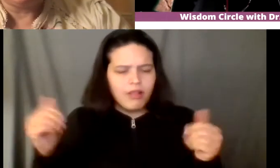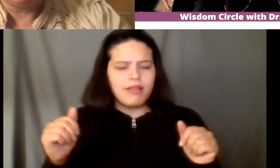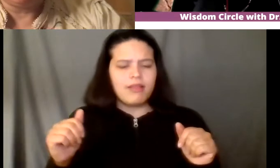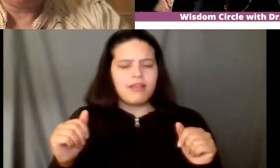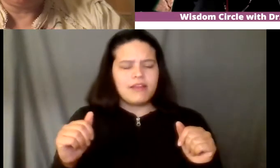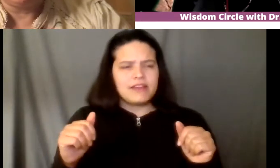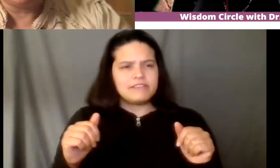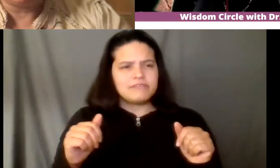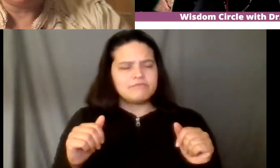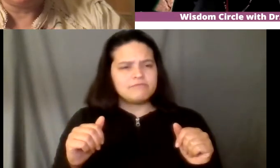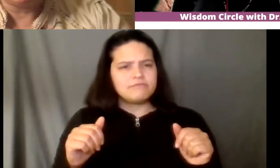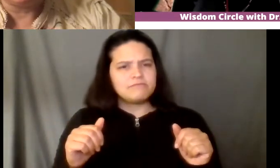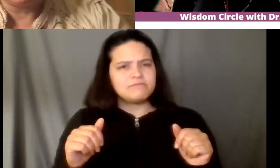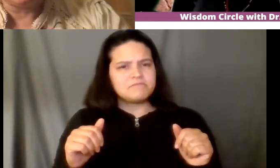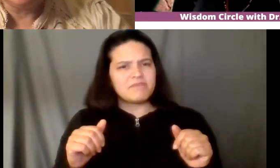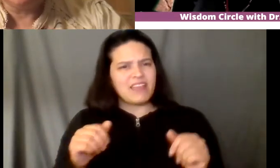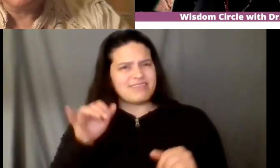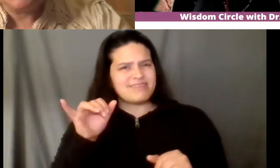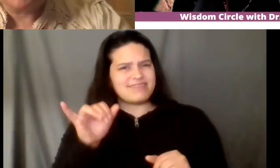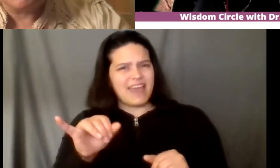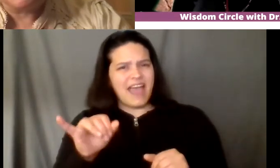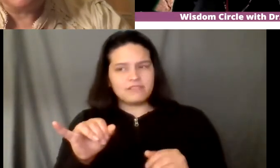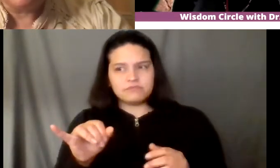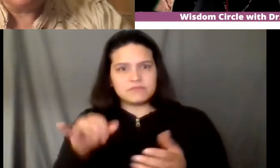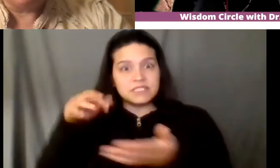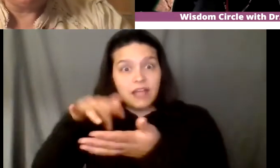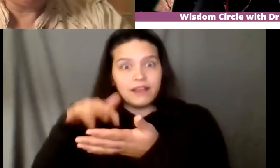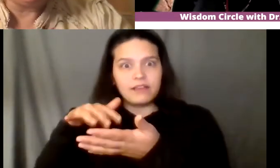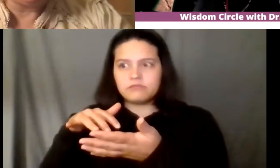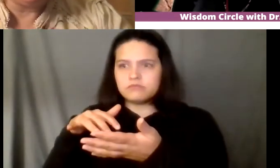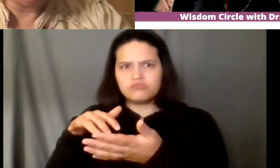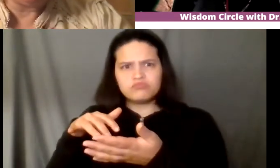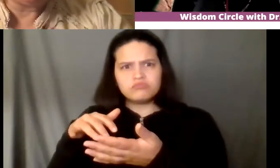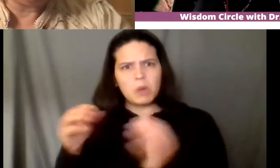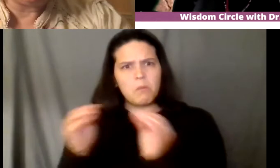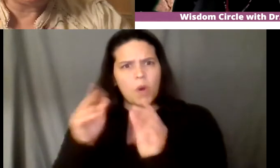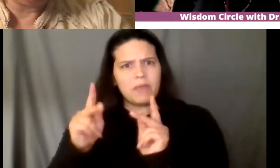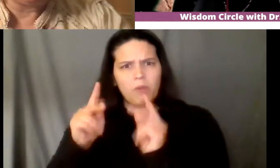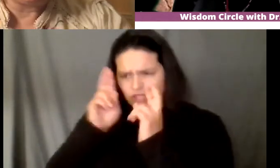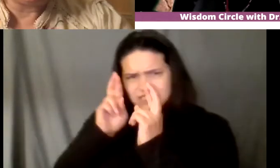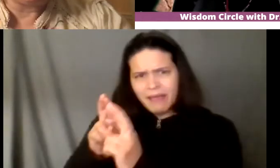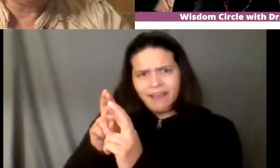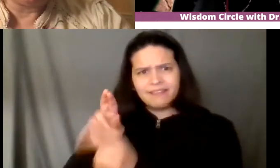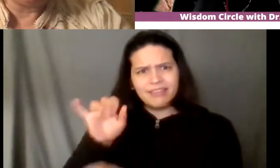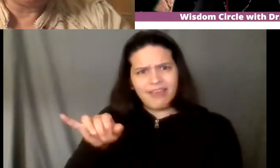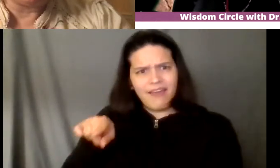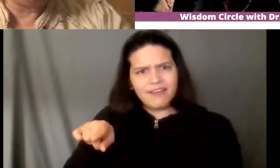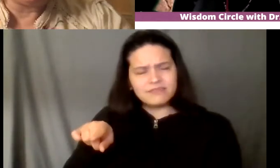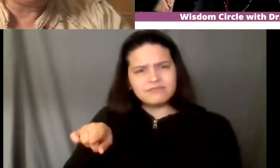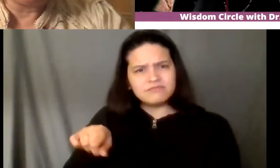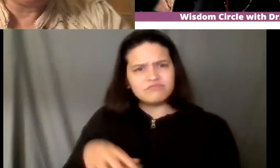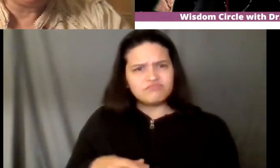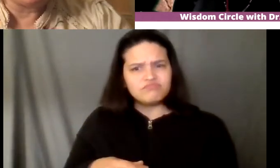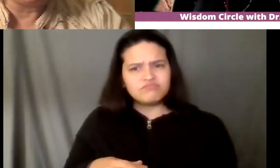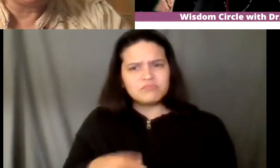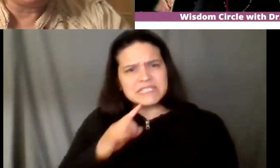taken um more seriously it shouldn't be that way um but you know it was it was just a a it